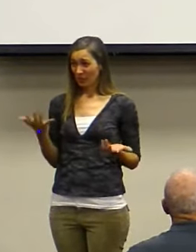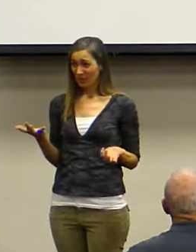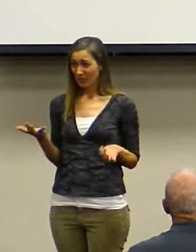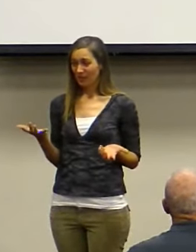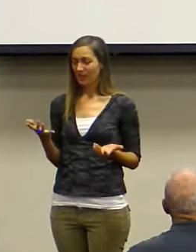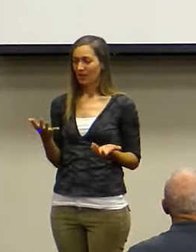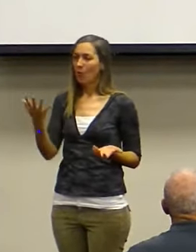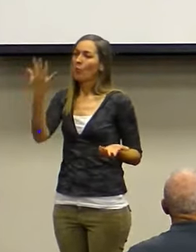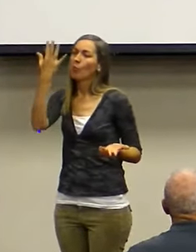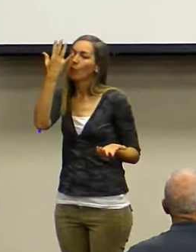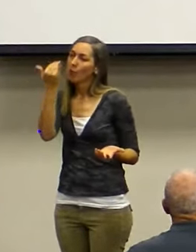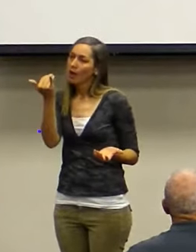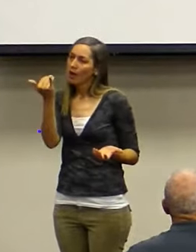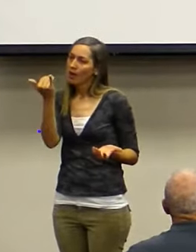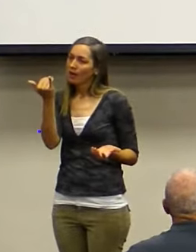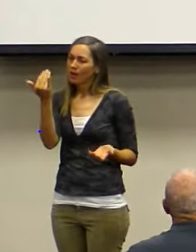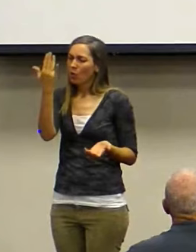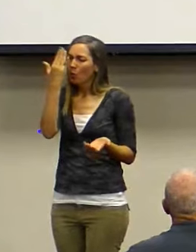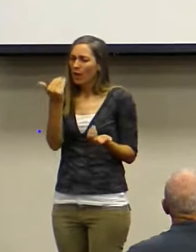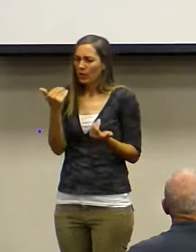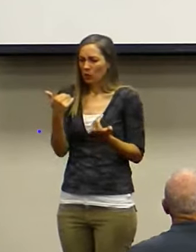But why do you struggle?